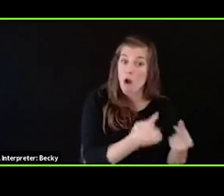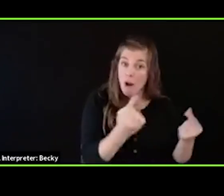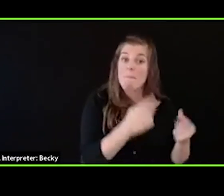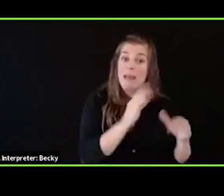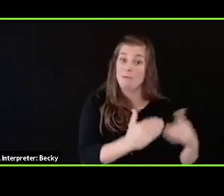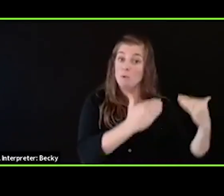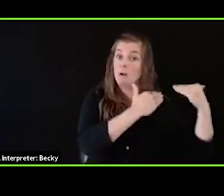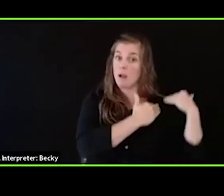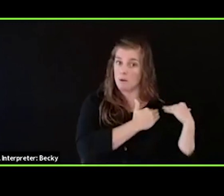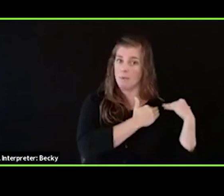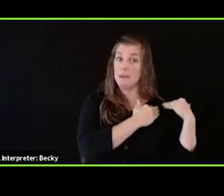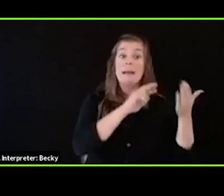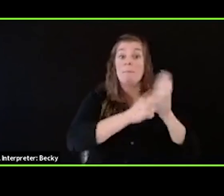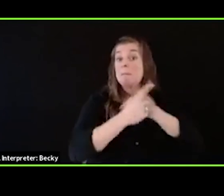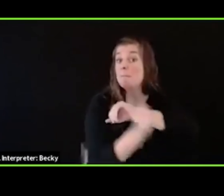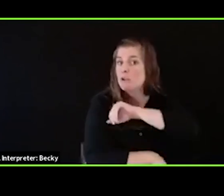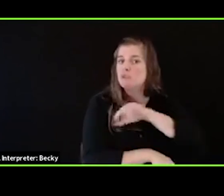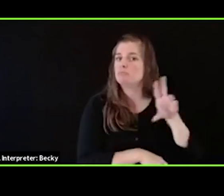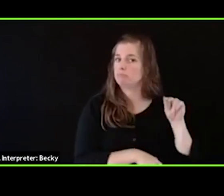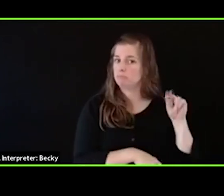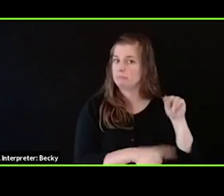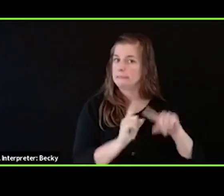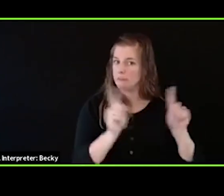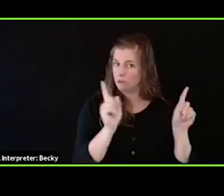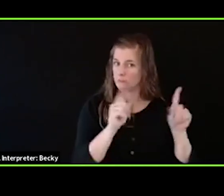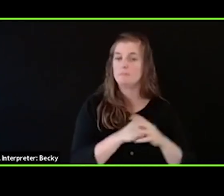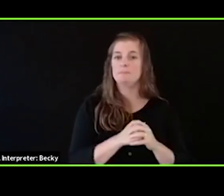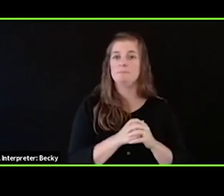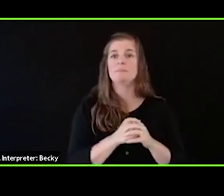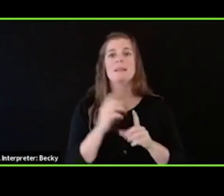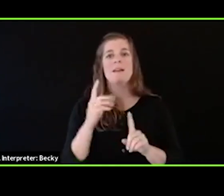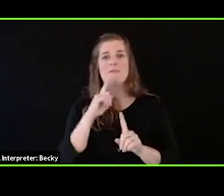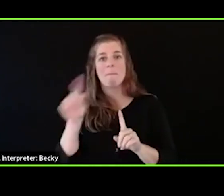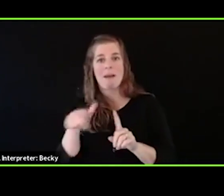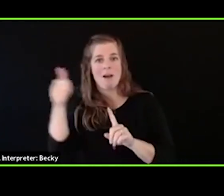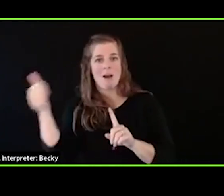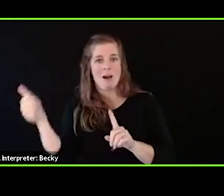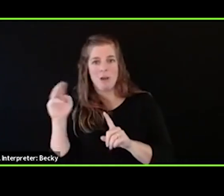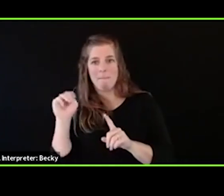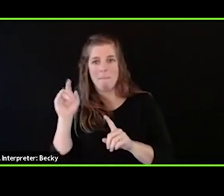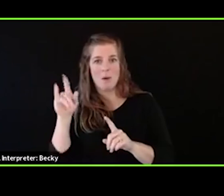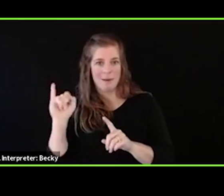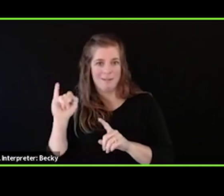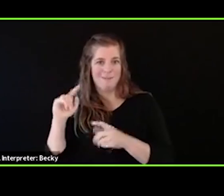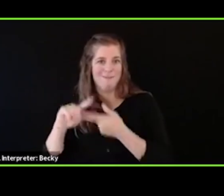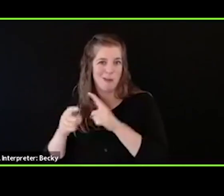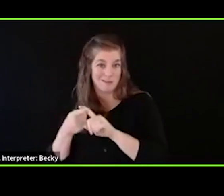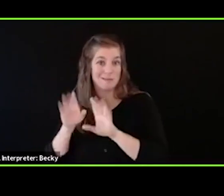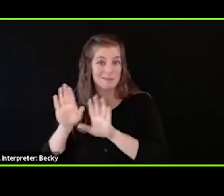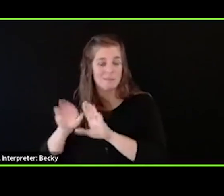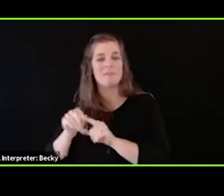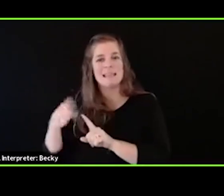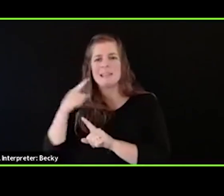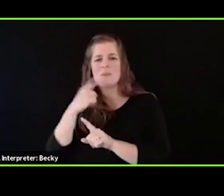as punishment. And that as my Maori friends from Aotearoa, also known as New Zealand, say, there's this word